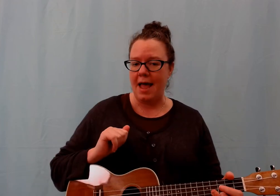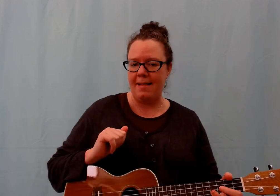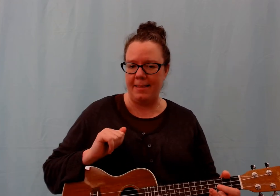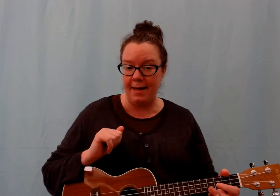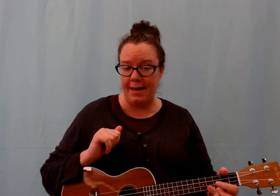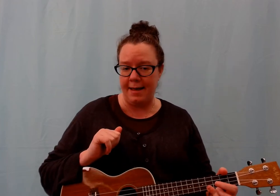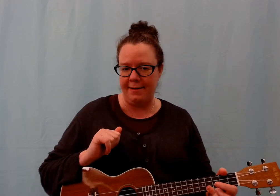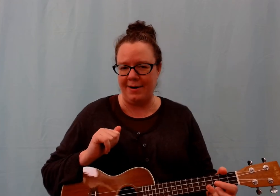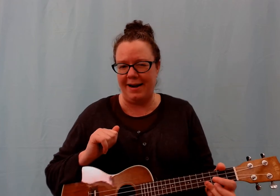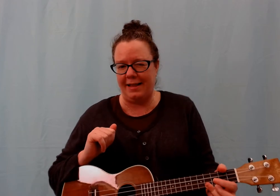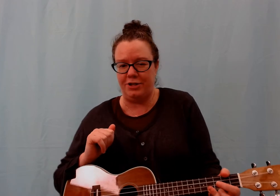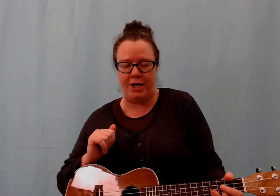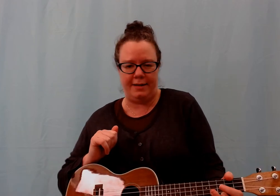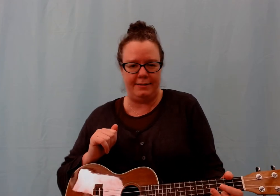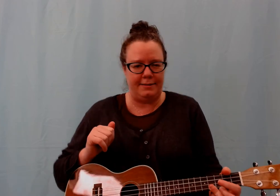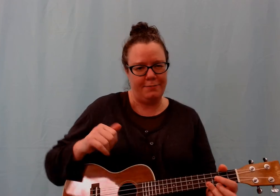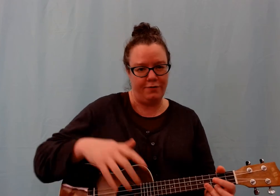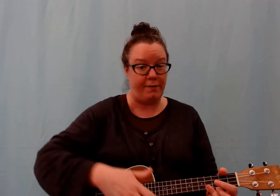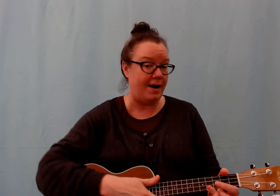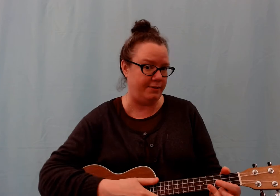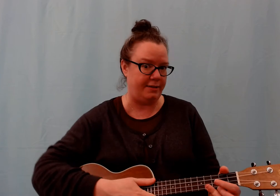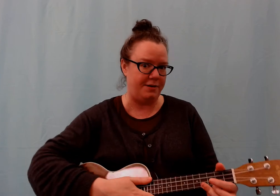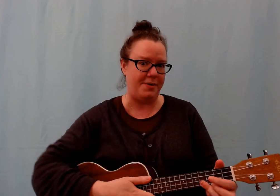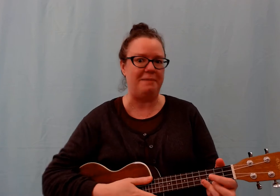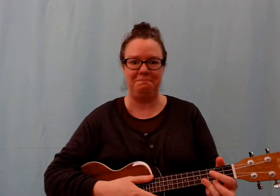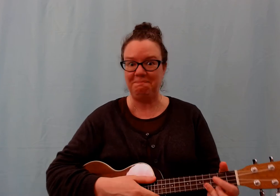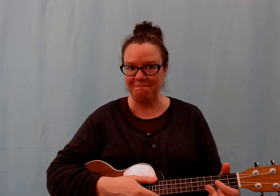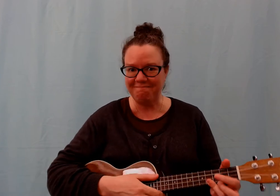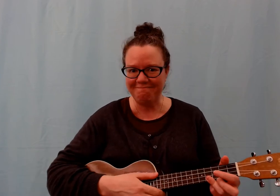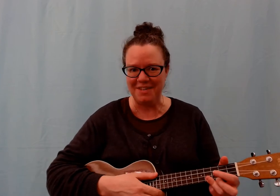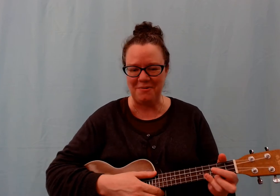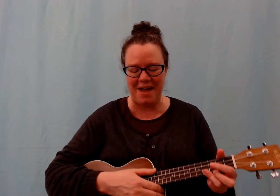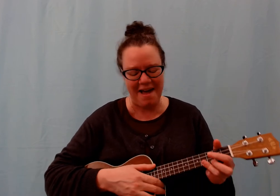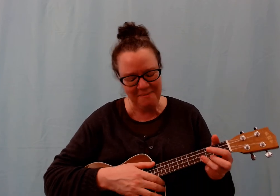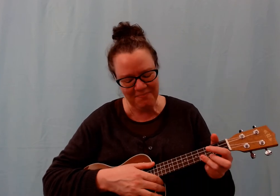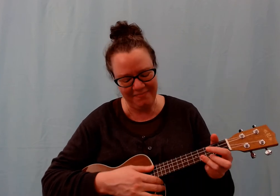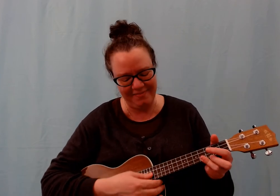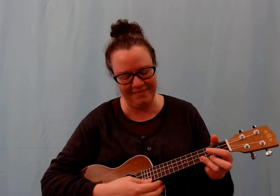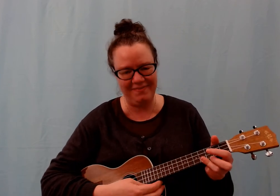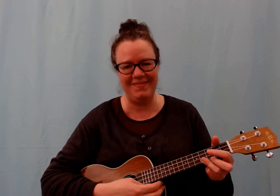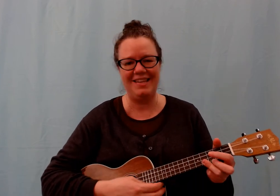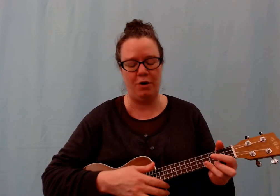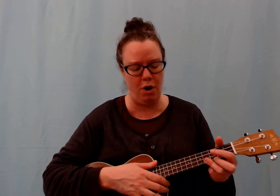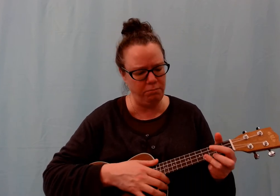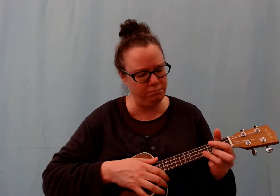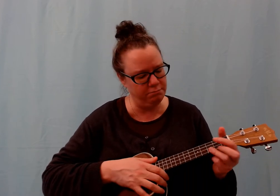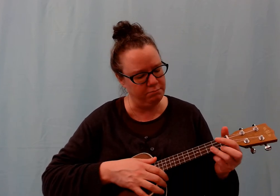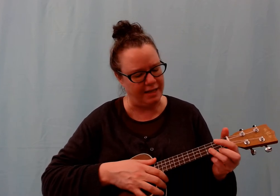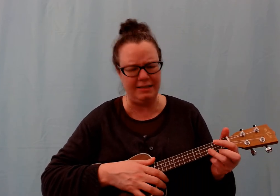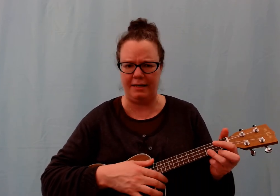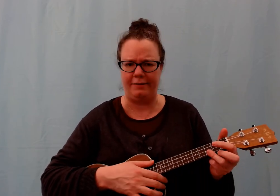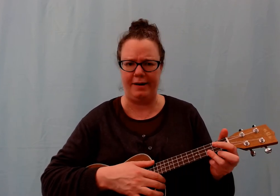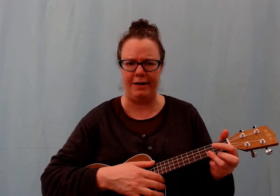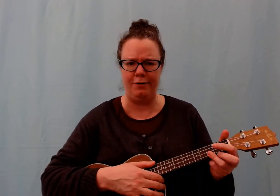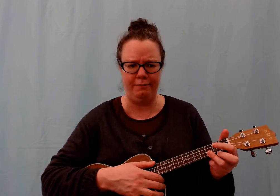and then we're gonna get the chance to move around a little bit. Okay? Oh, that's not the right note.